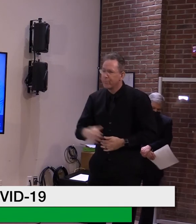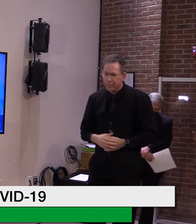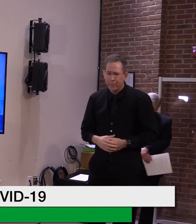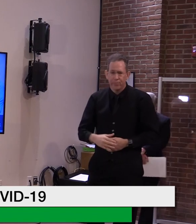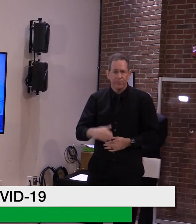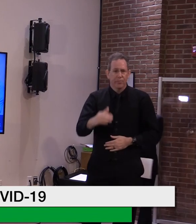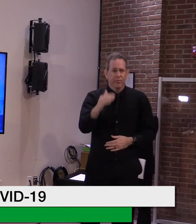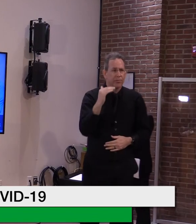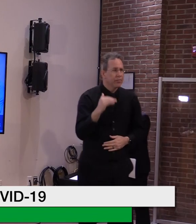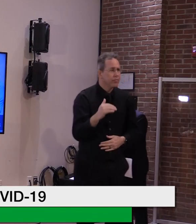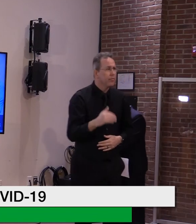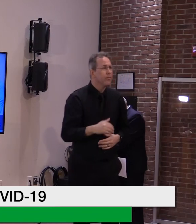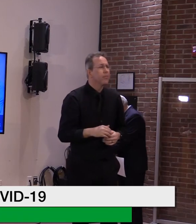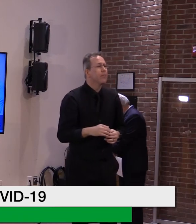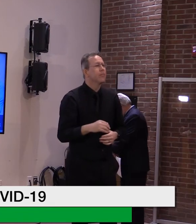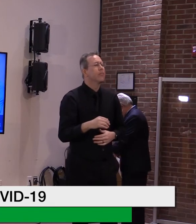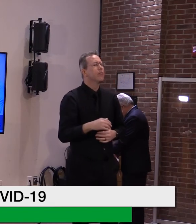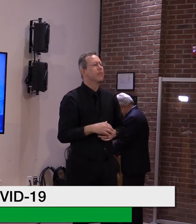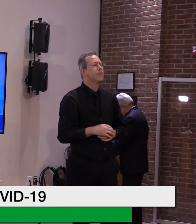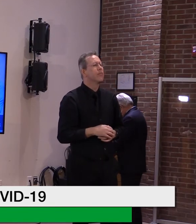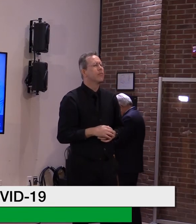Tom Compass, Vermont.